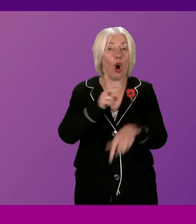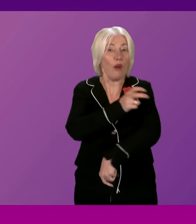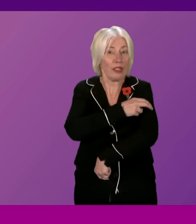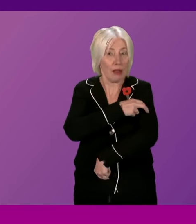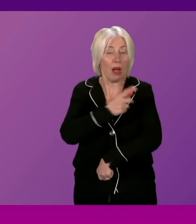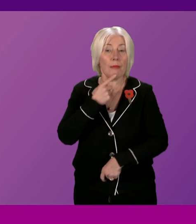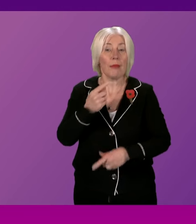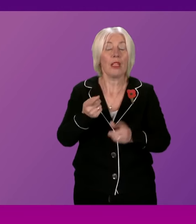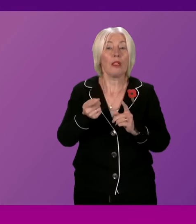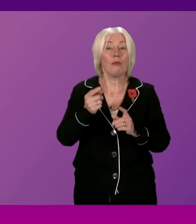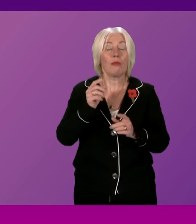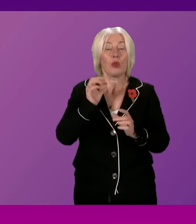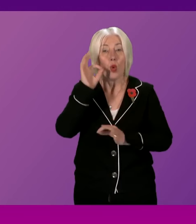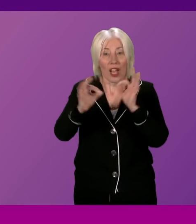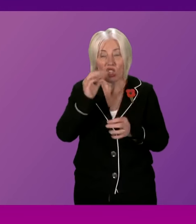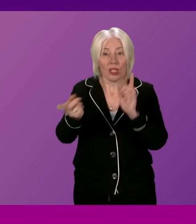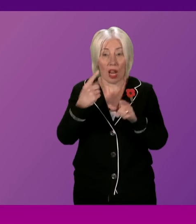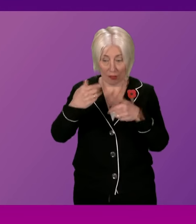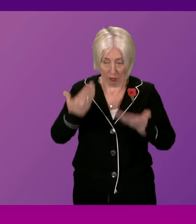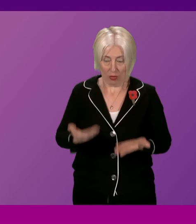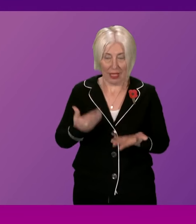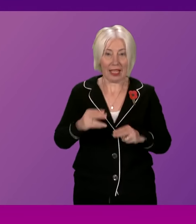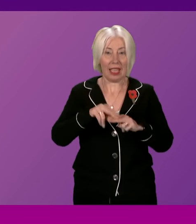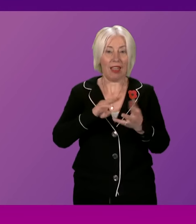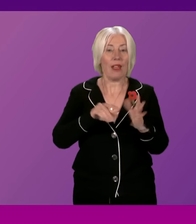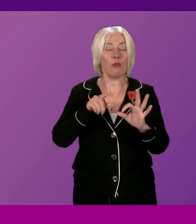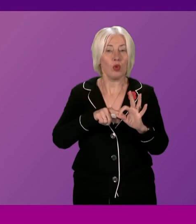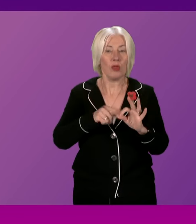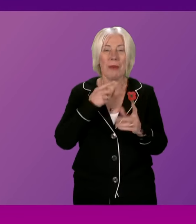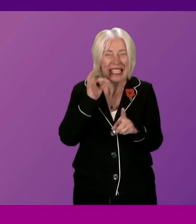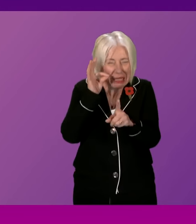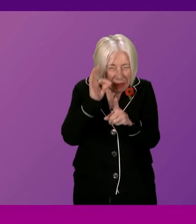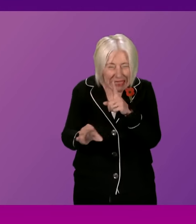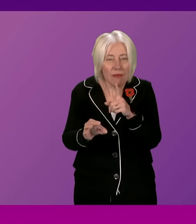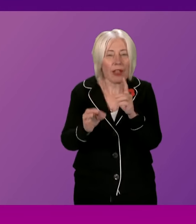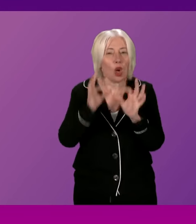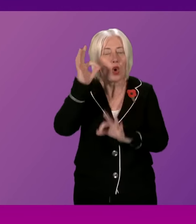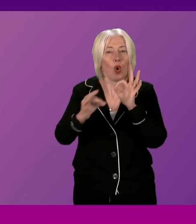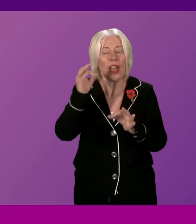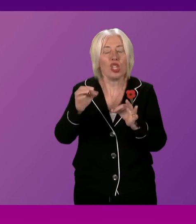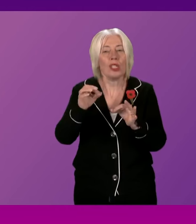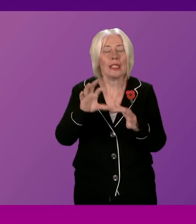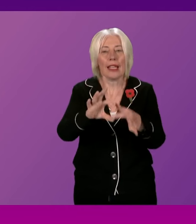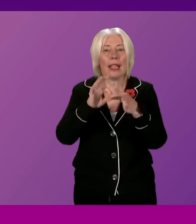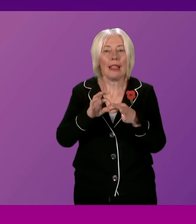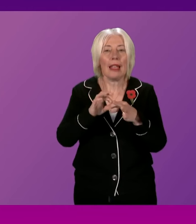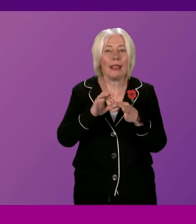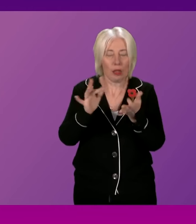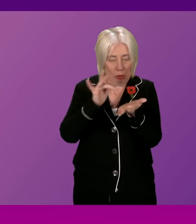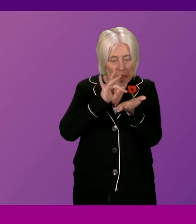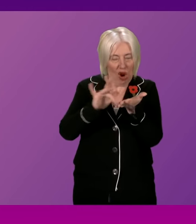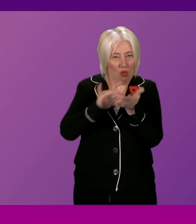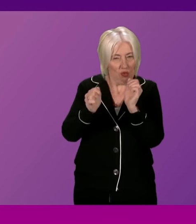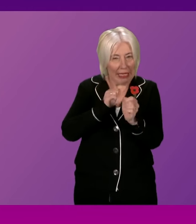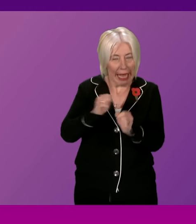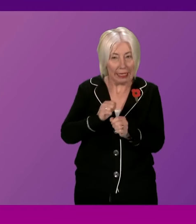were received today during First Minister's questions there have been specific questions raised about redacted and unredacted legal